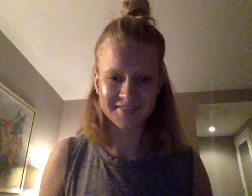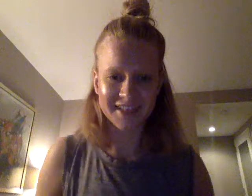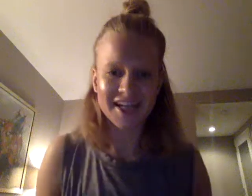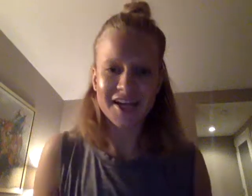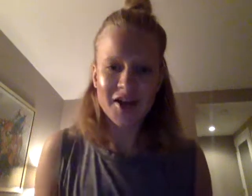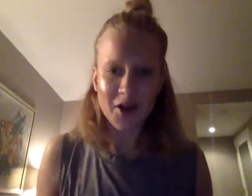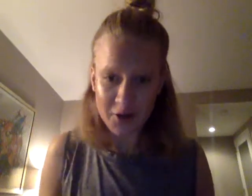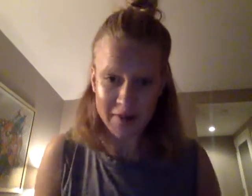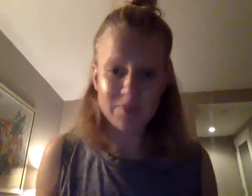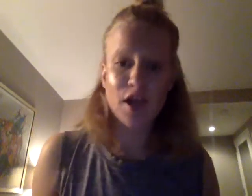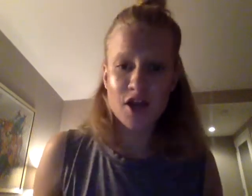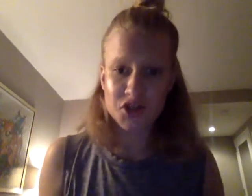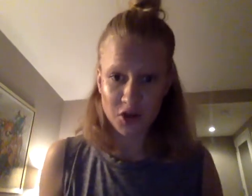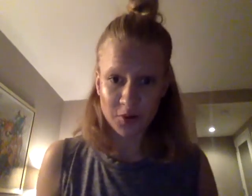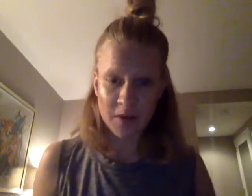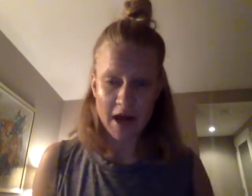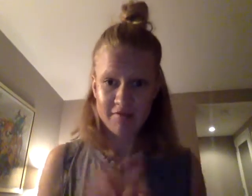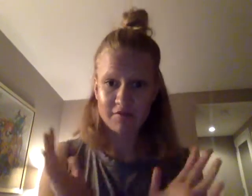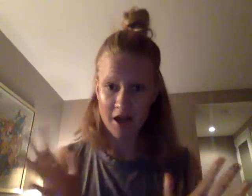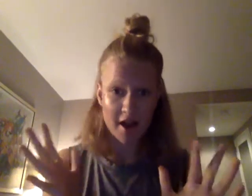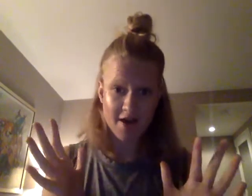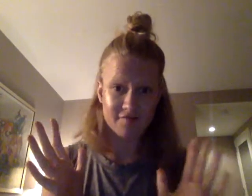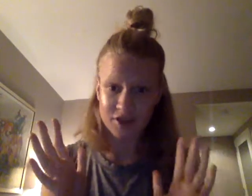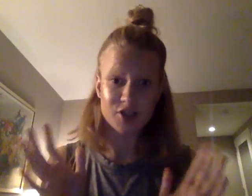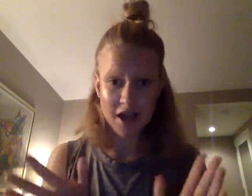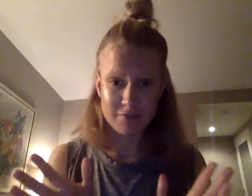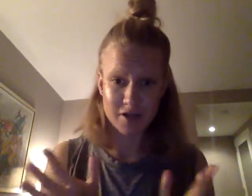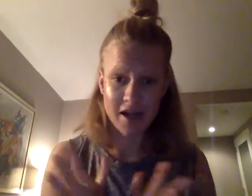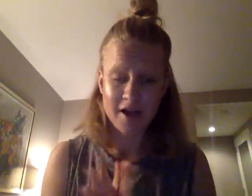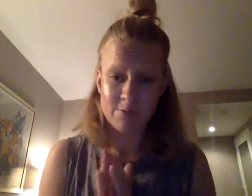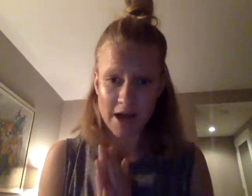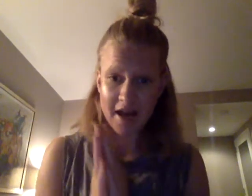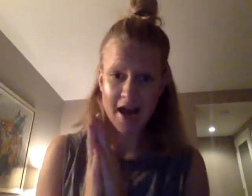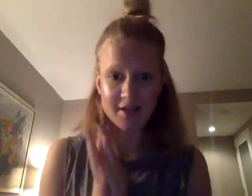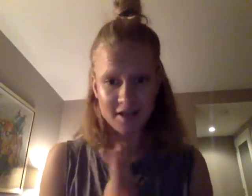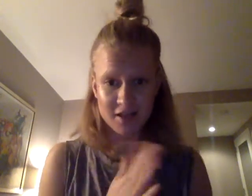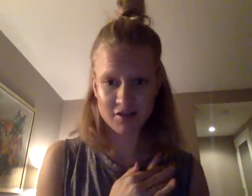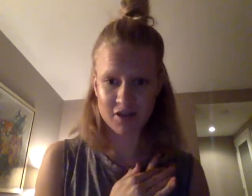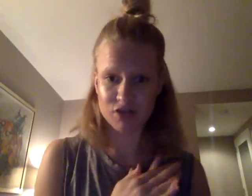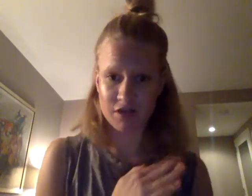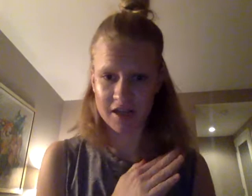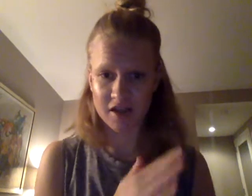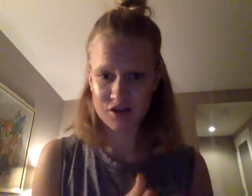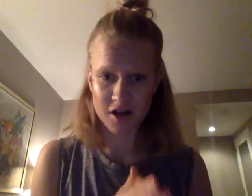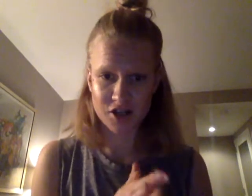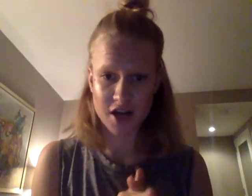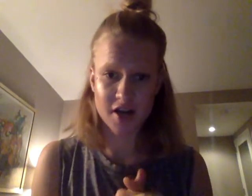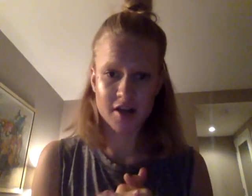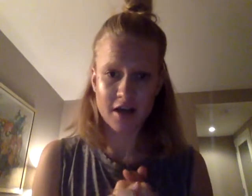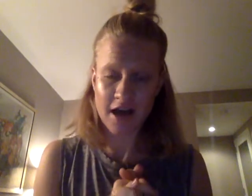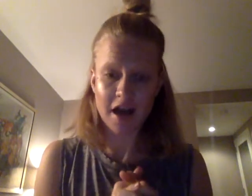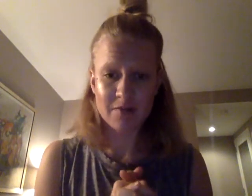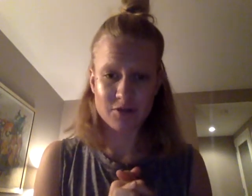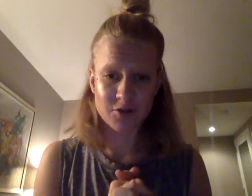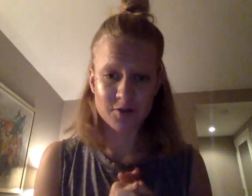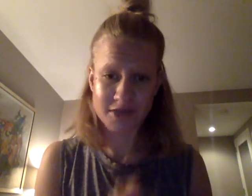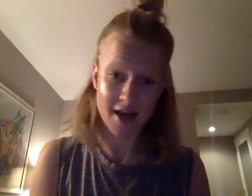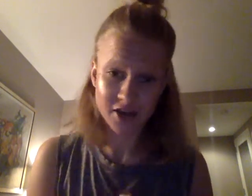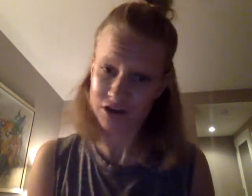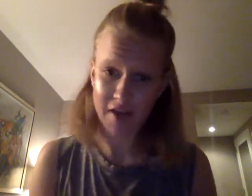Okay, so I haven't read a full chapter yet, but I did just finish reading the introduction to Designing Your Life,